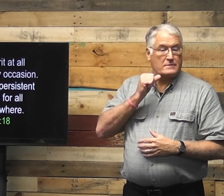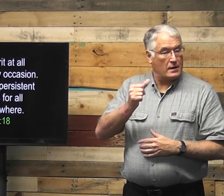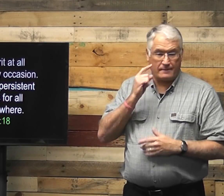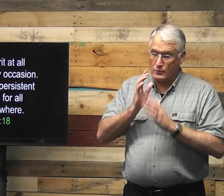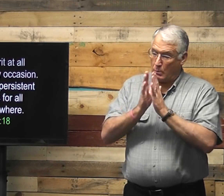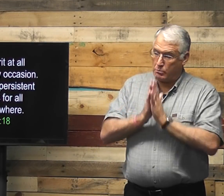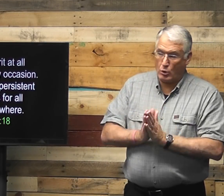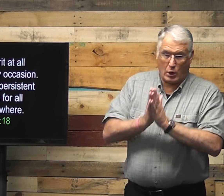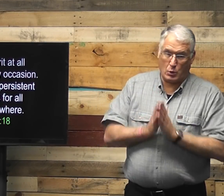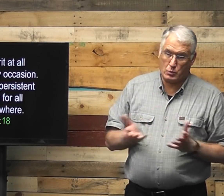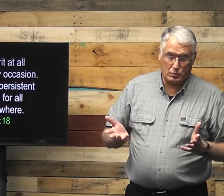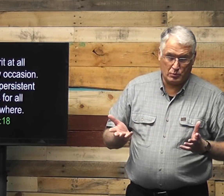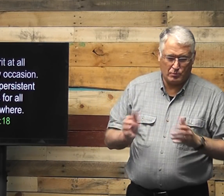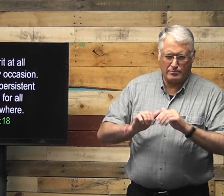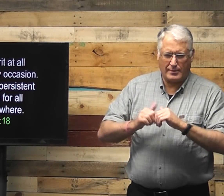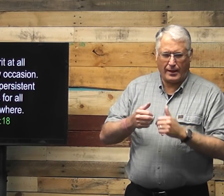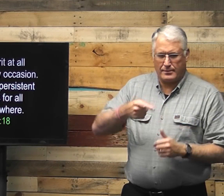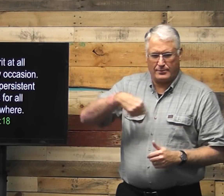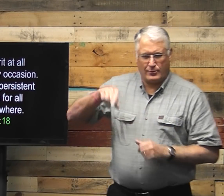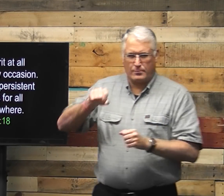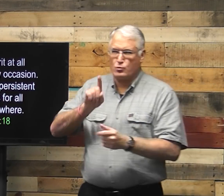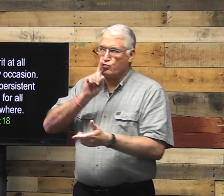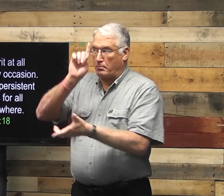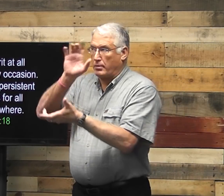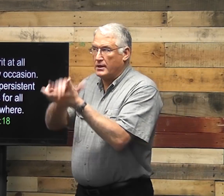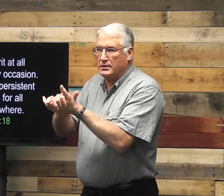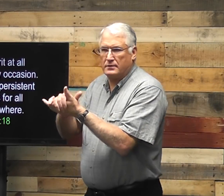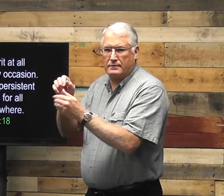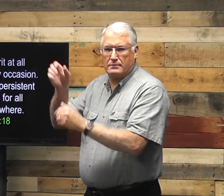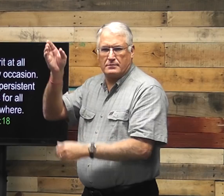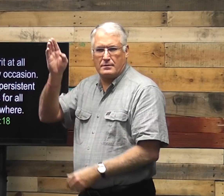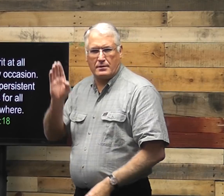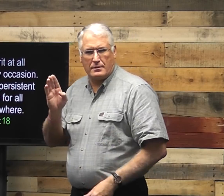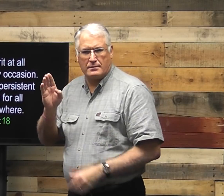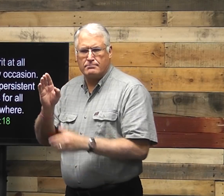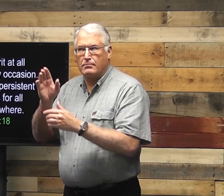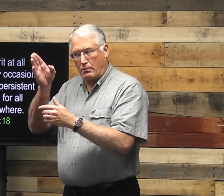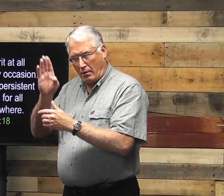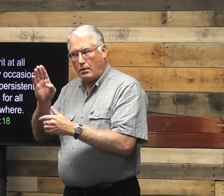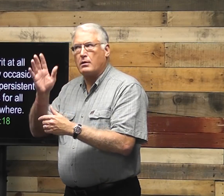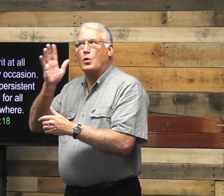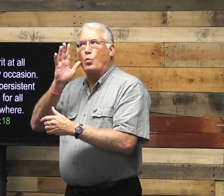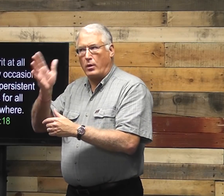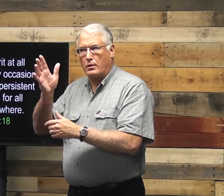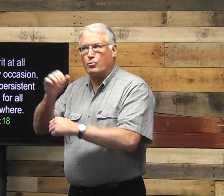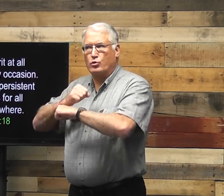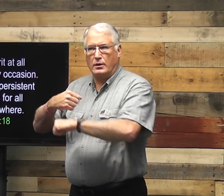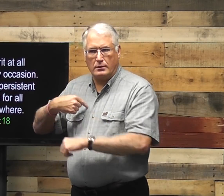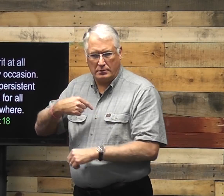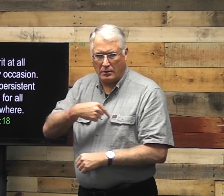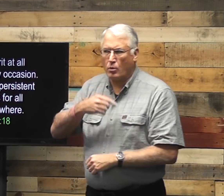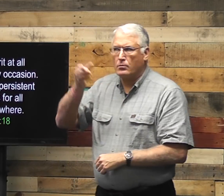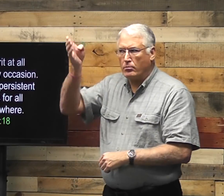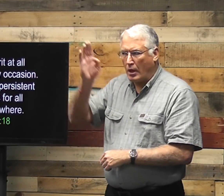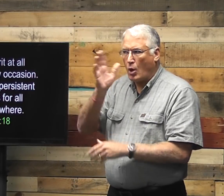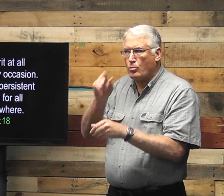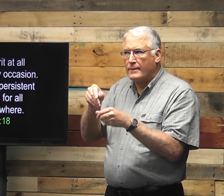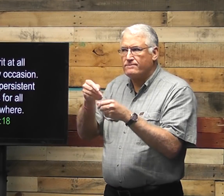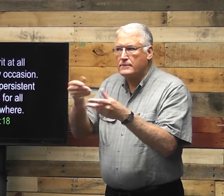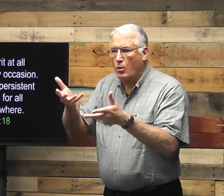So, if it is not for prayer, how do we really believe and trust in God and that he will defend us,